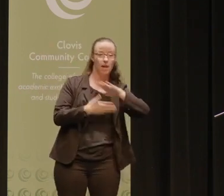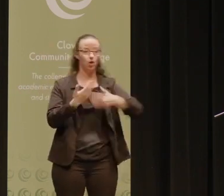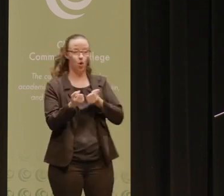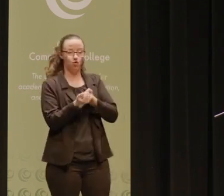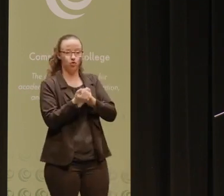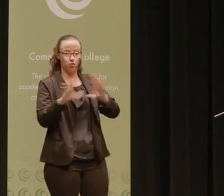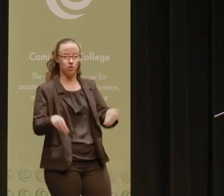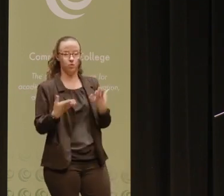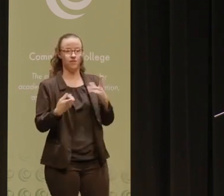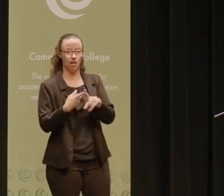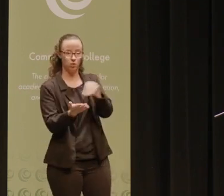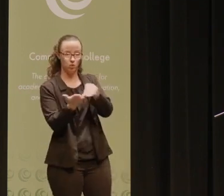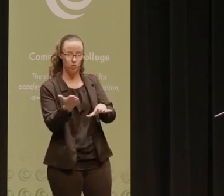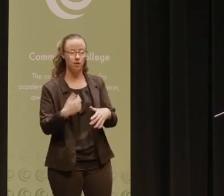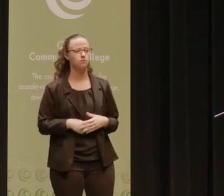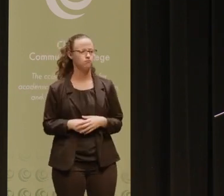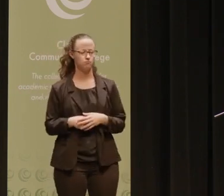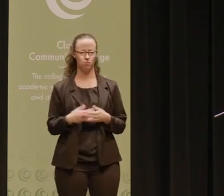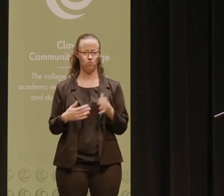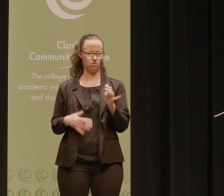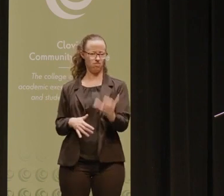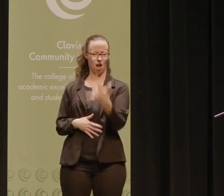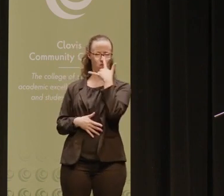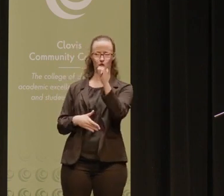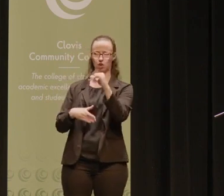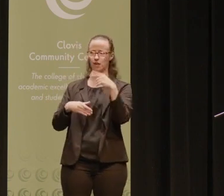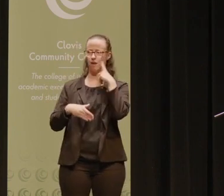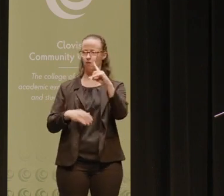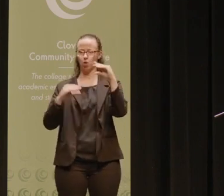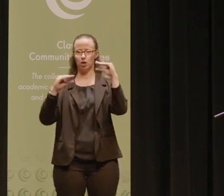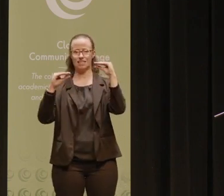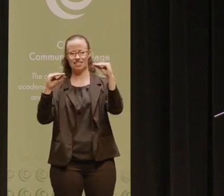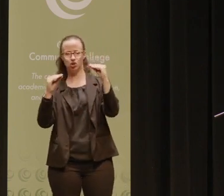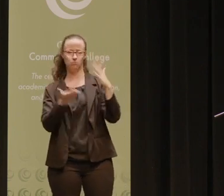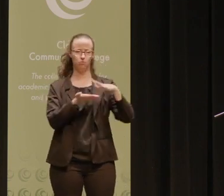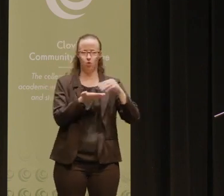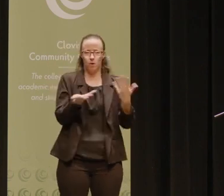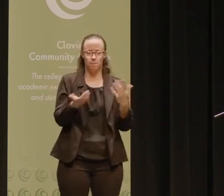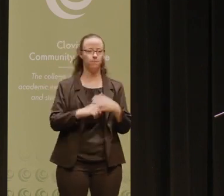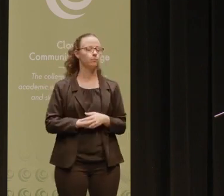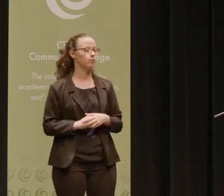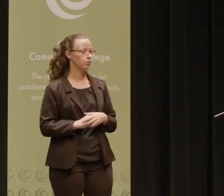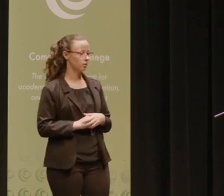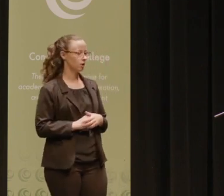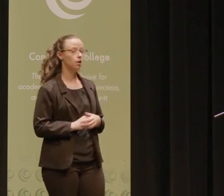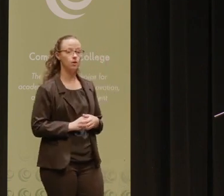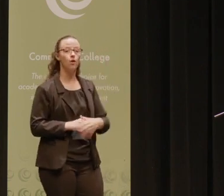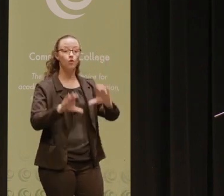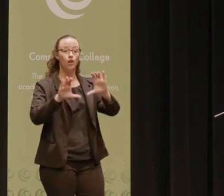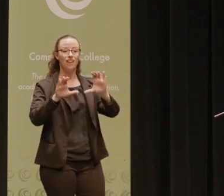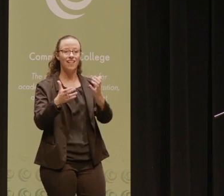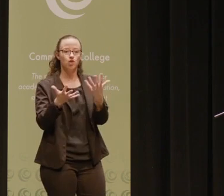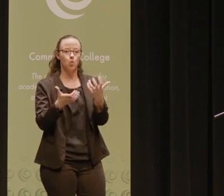support that we offer students. But what exactly does that look like in the context of teaching and learning? One, we have a course that's rooted